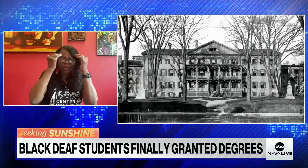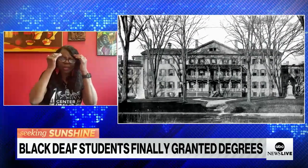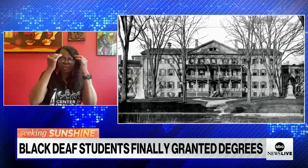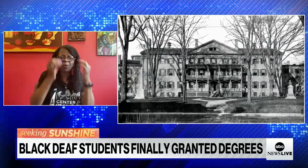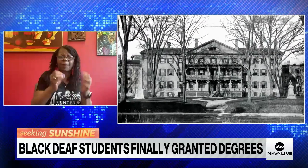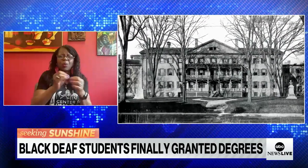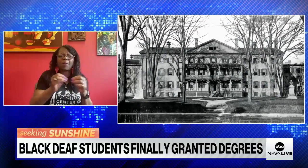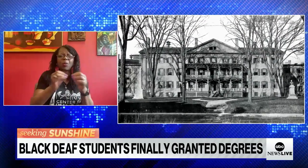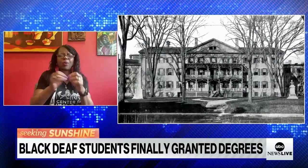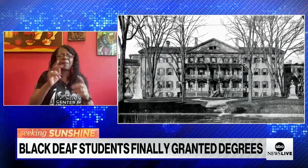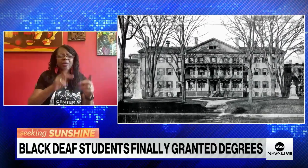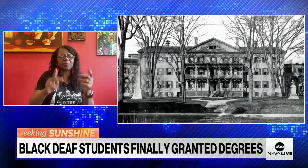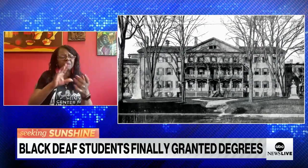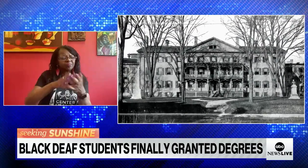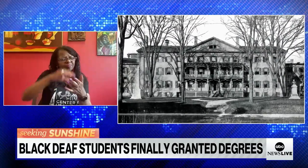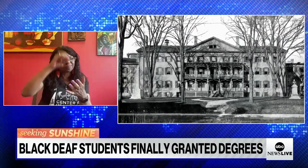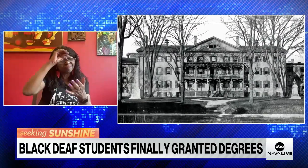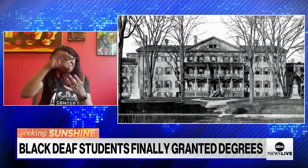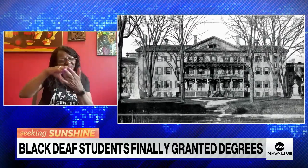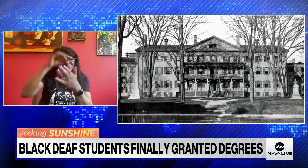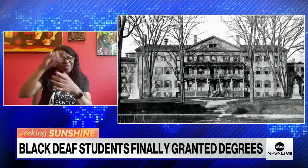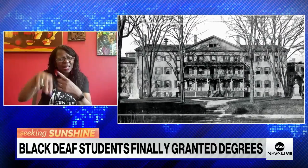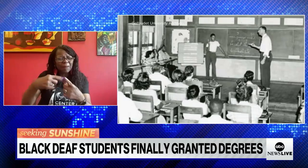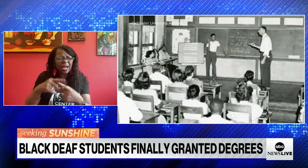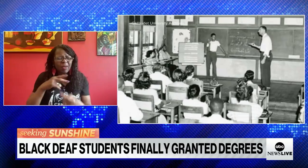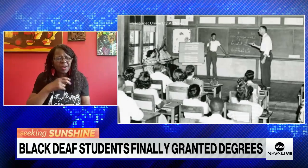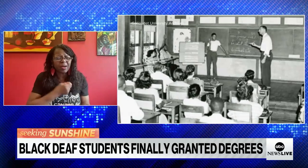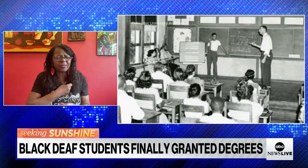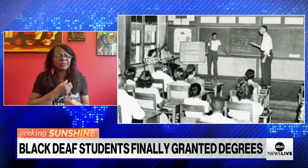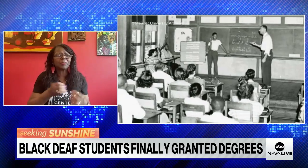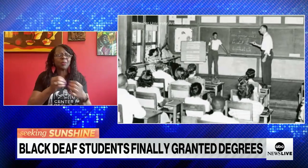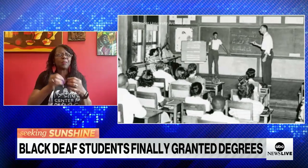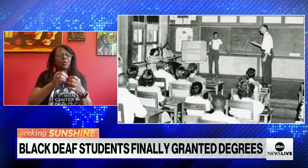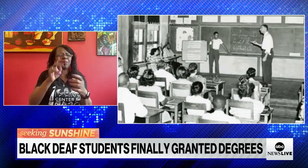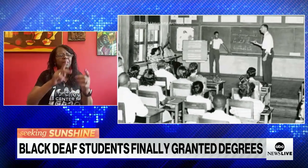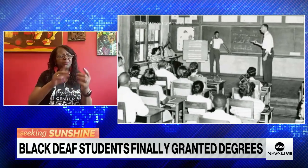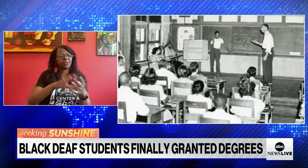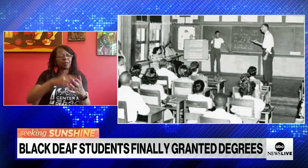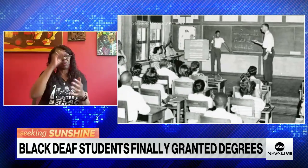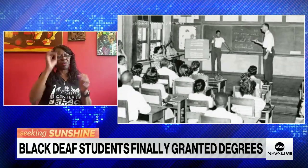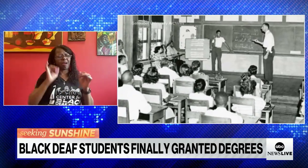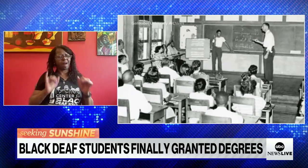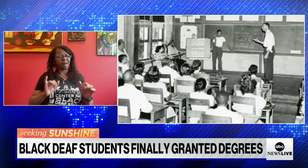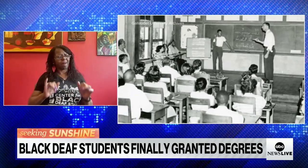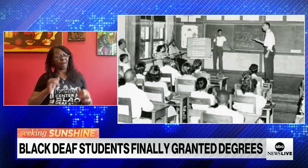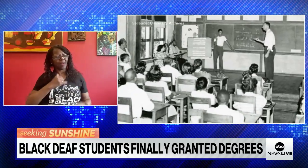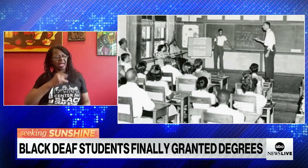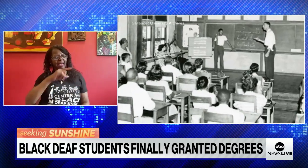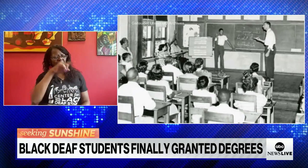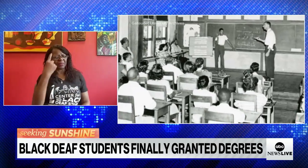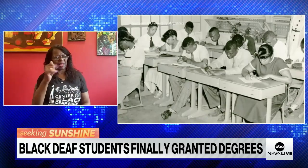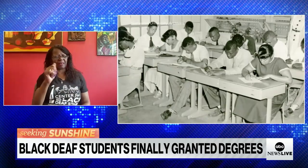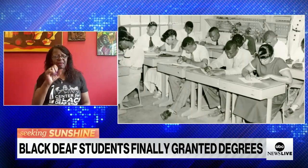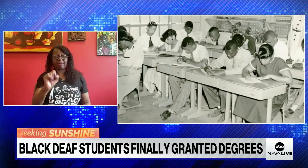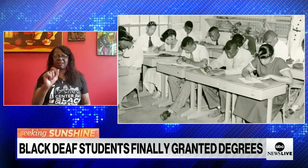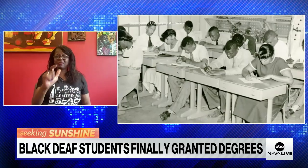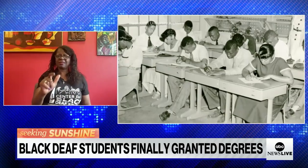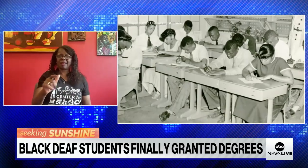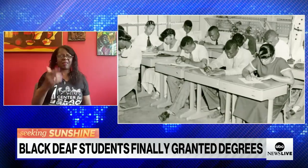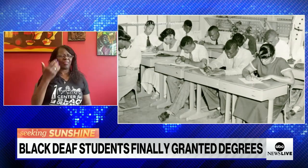the larger community and show our culture. And that will allow people to learn not only more about us, but also